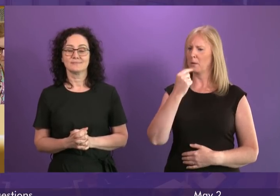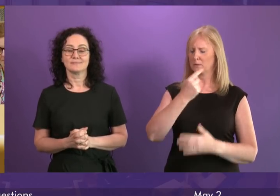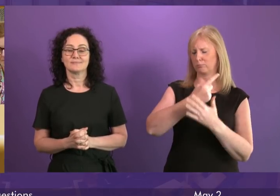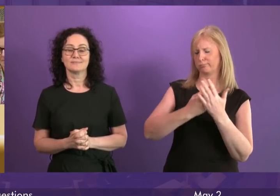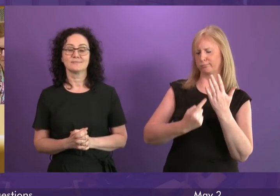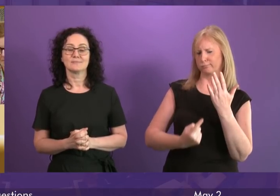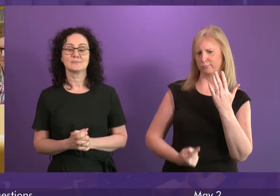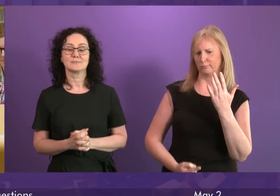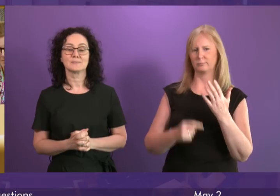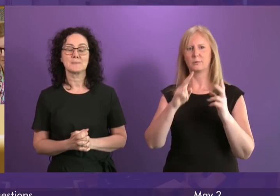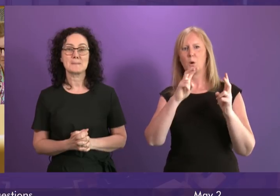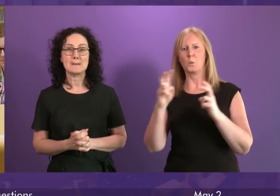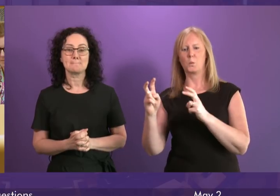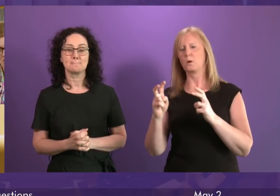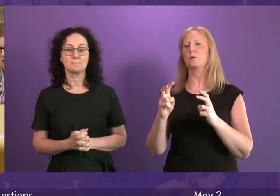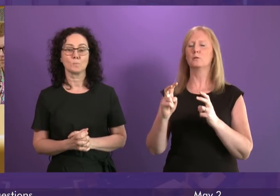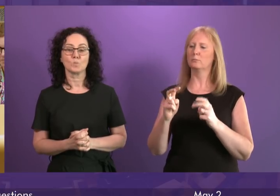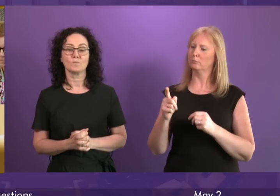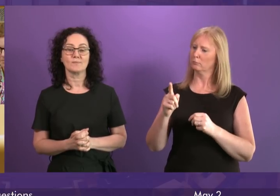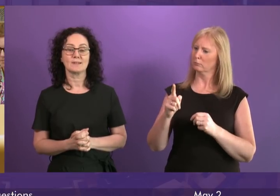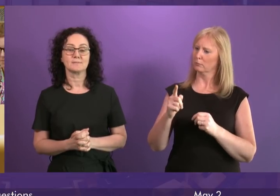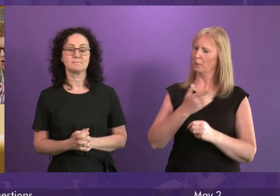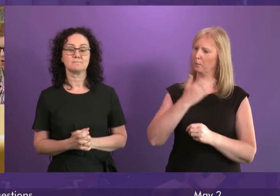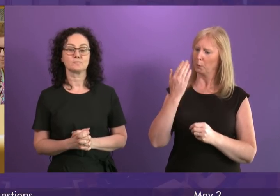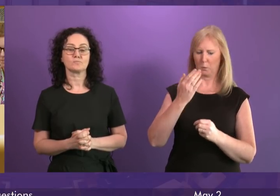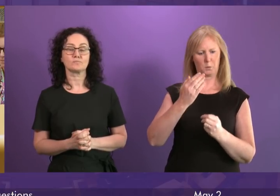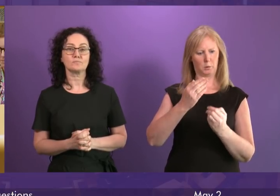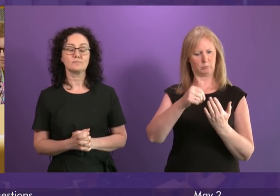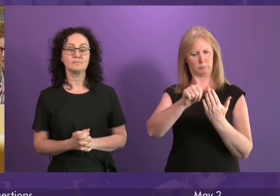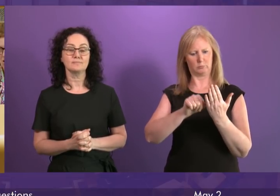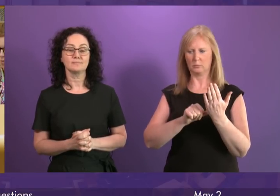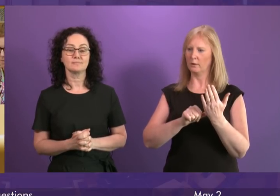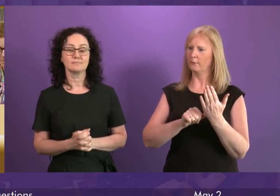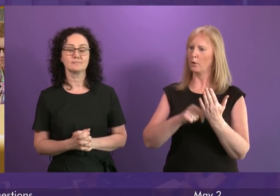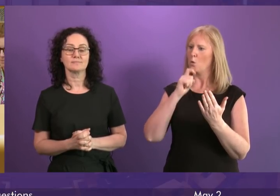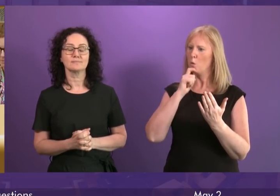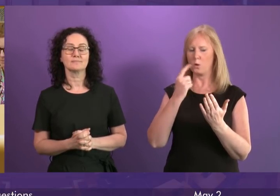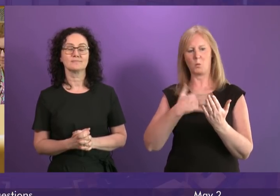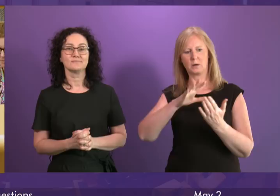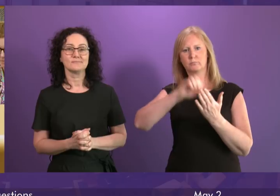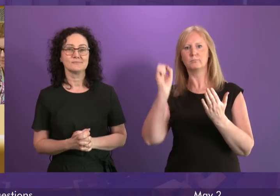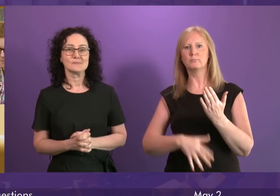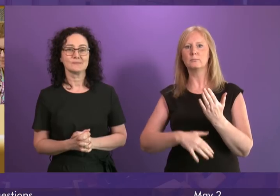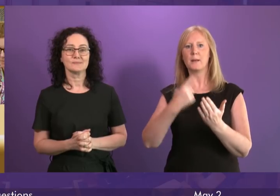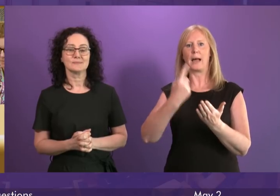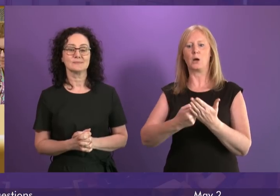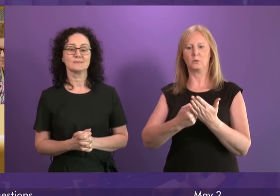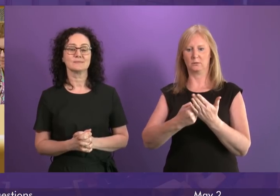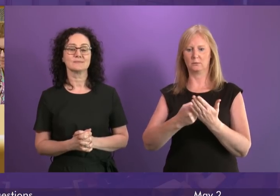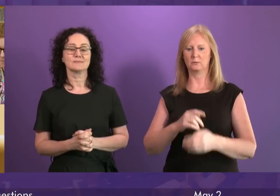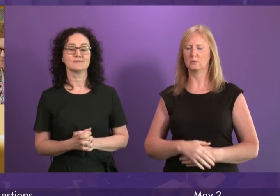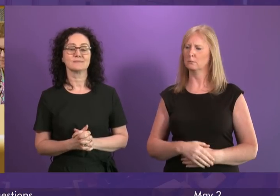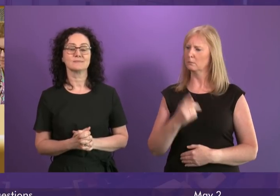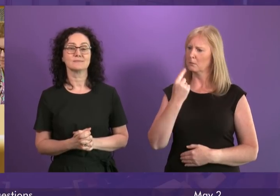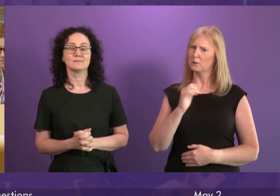quotations, Nicola Sturgeon didn't actually list one from anybody who was in favour of scrapping the pound. Perhaps it's because Nicola Sturgeon's